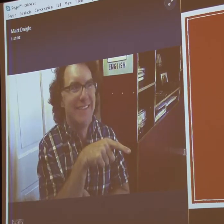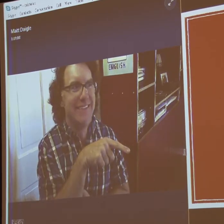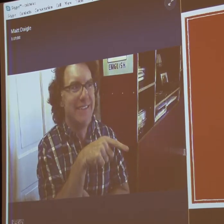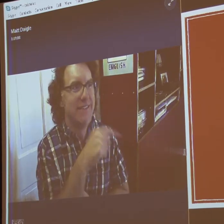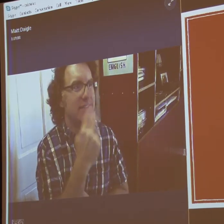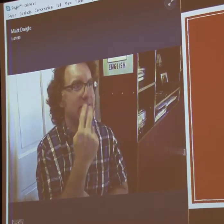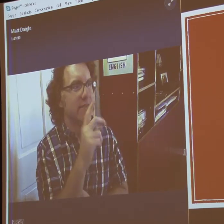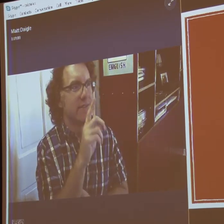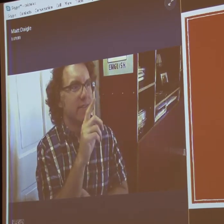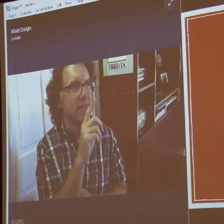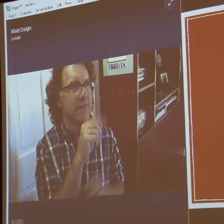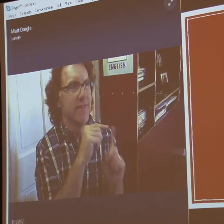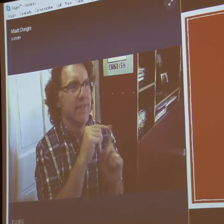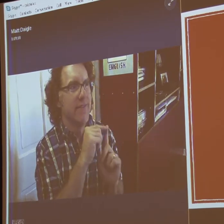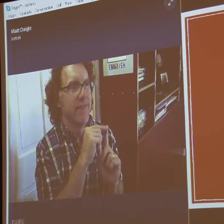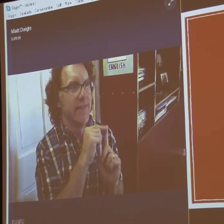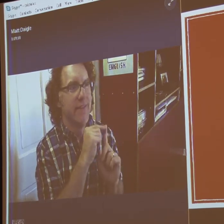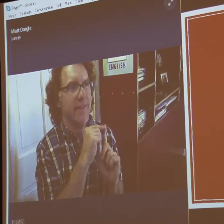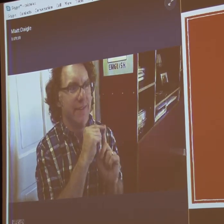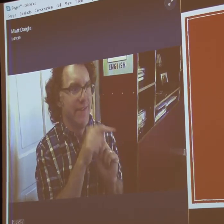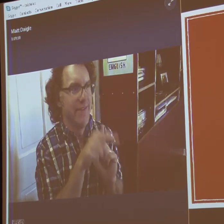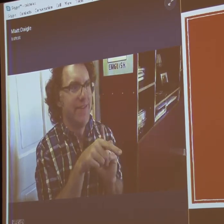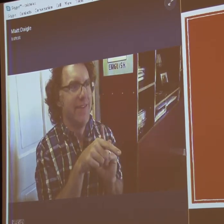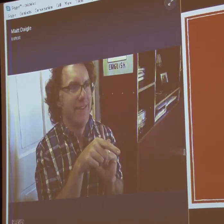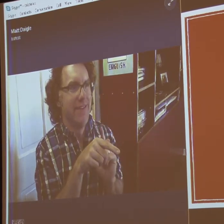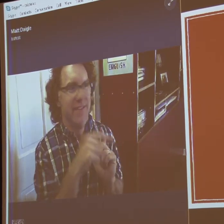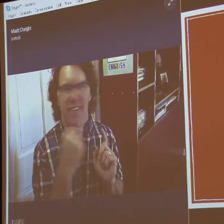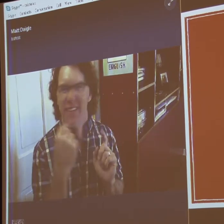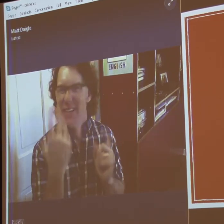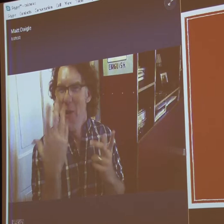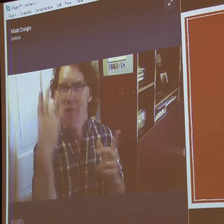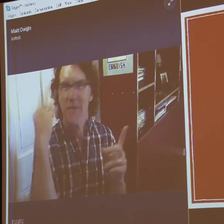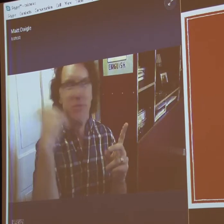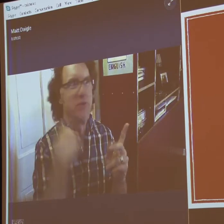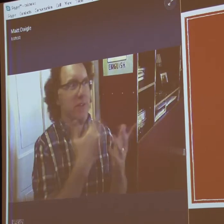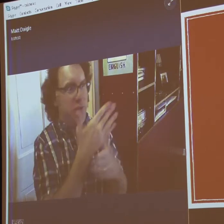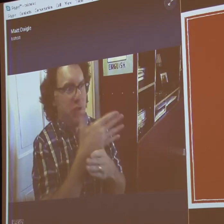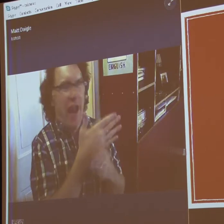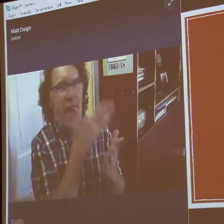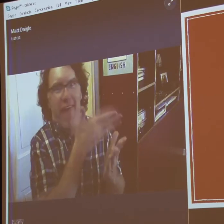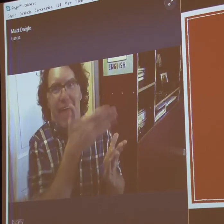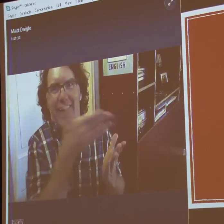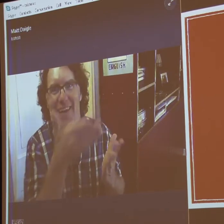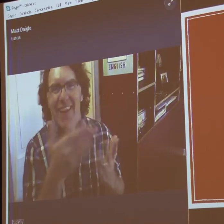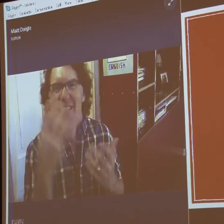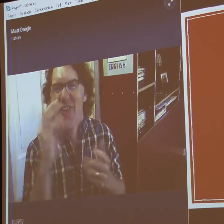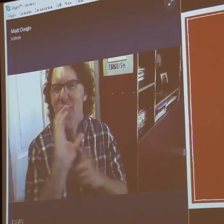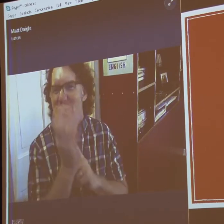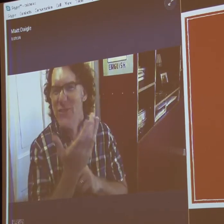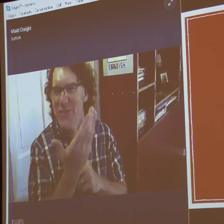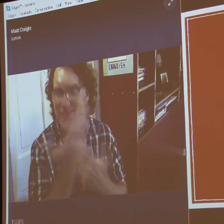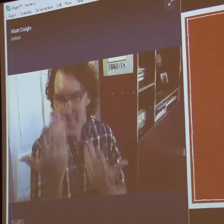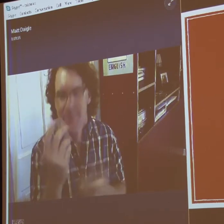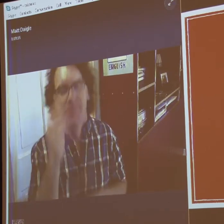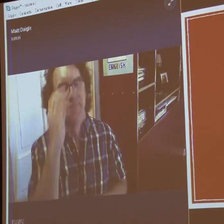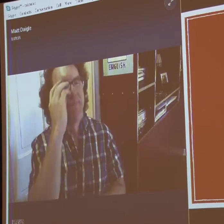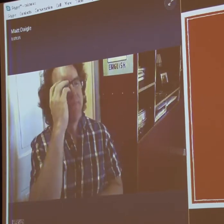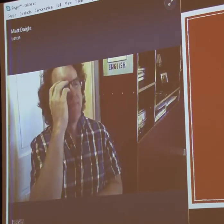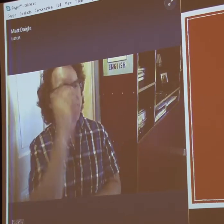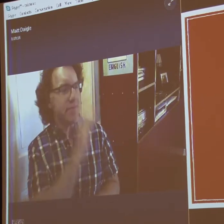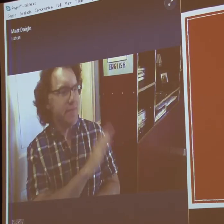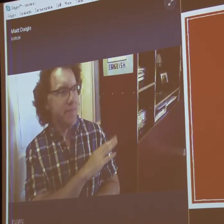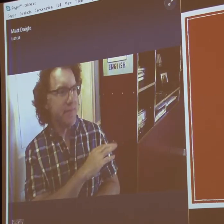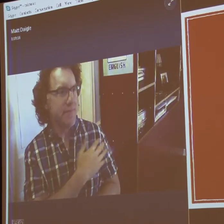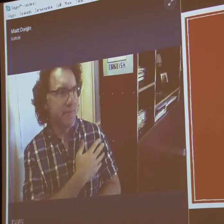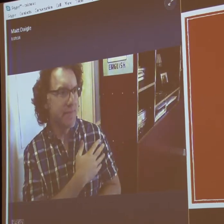aspects to them because of that, because of my experience of growing